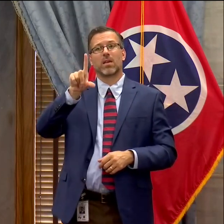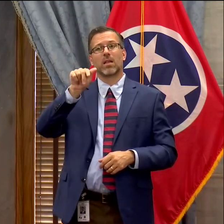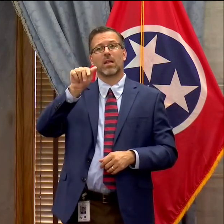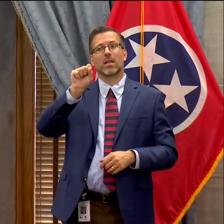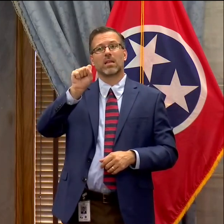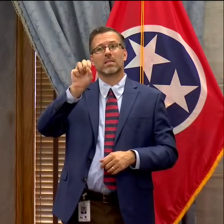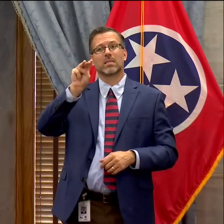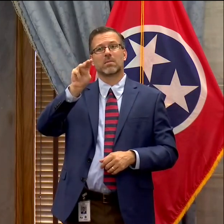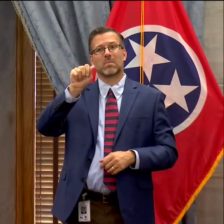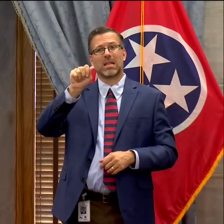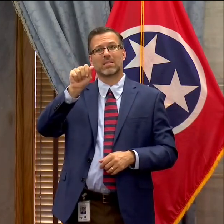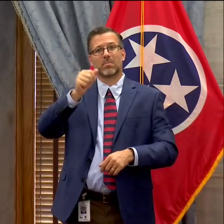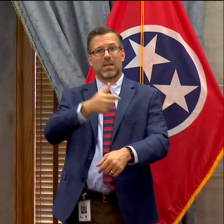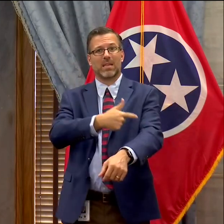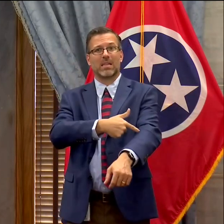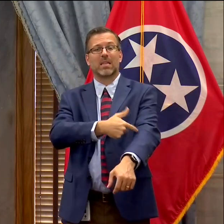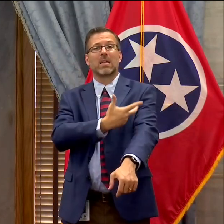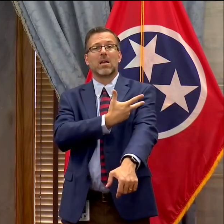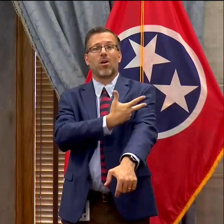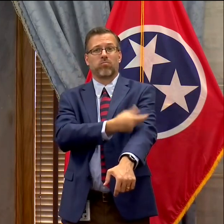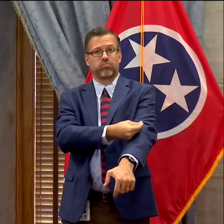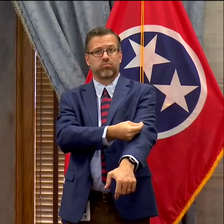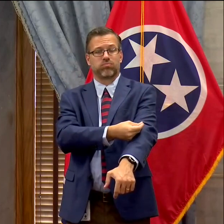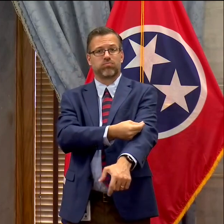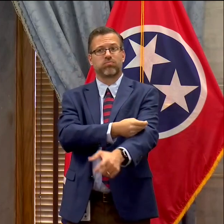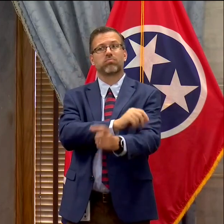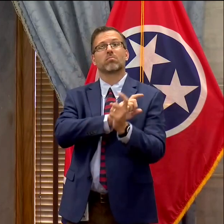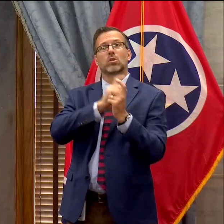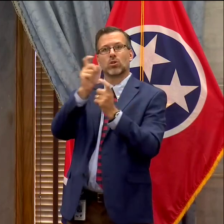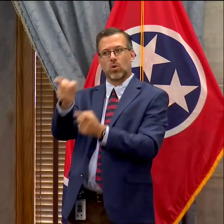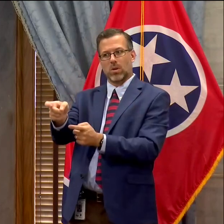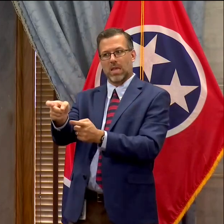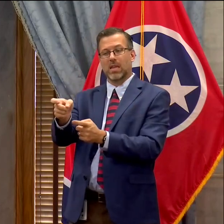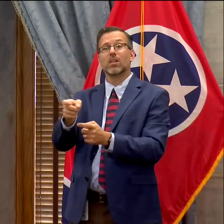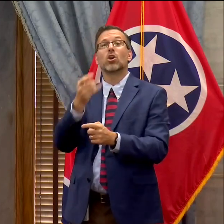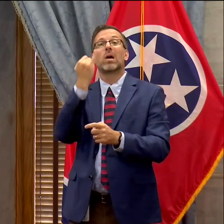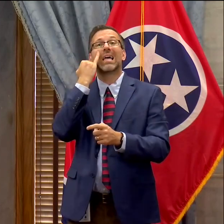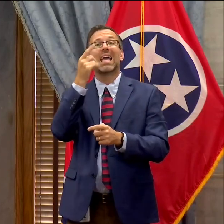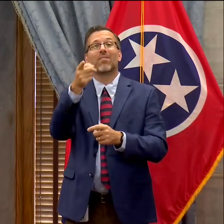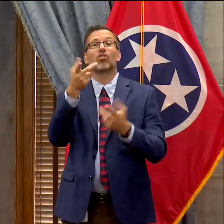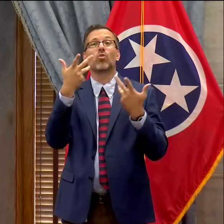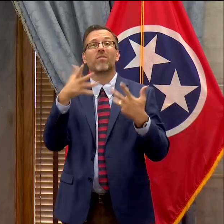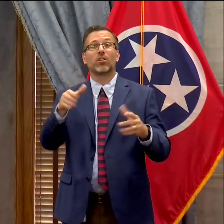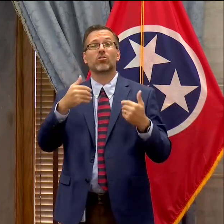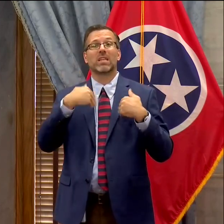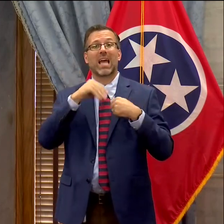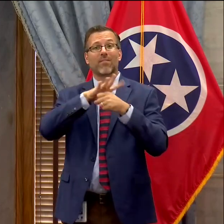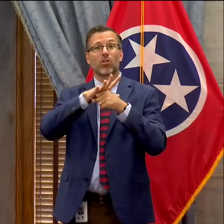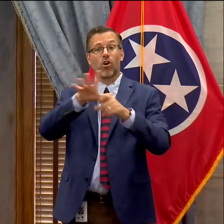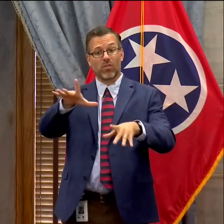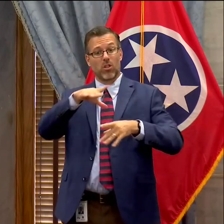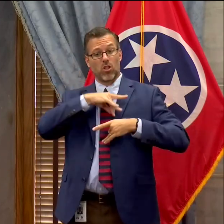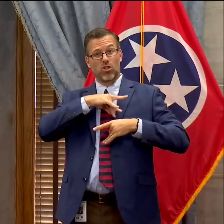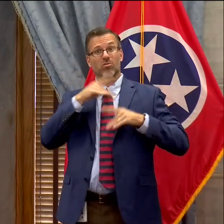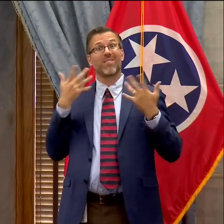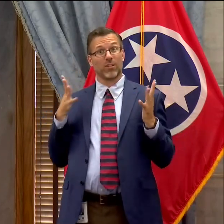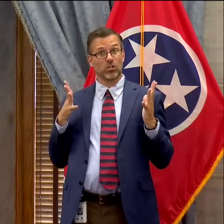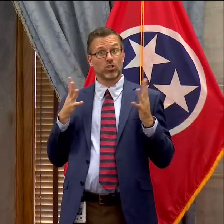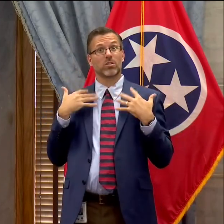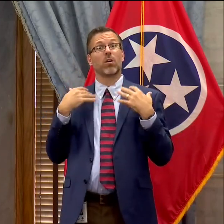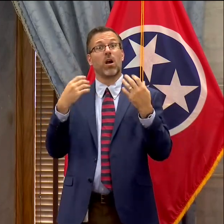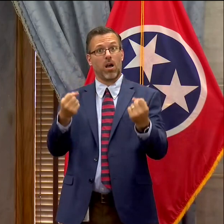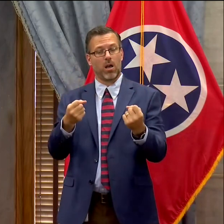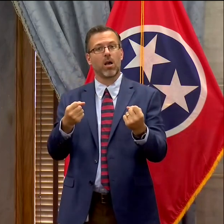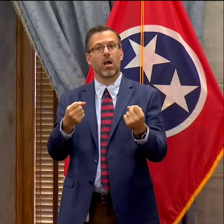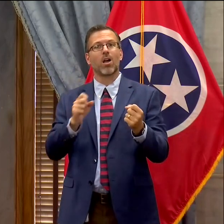for giving a blood product after you've been infected so they can take the antibodies out of it and use it for other sick people to help